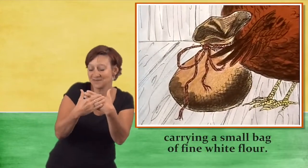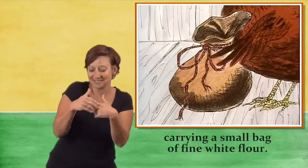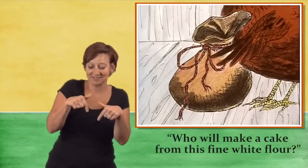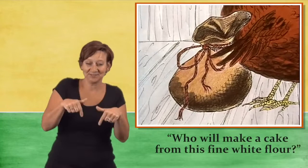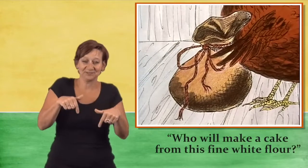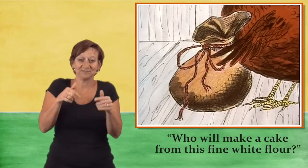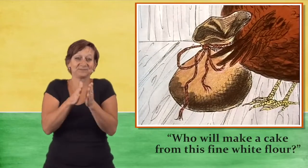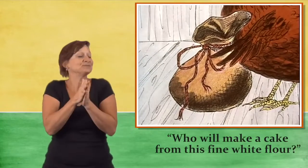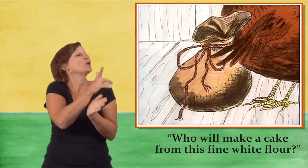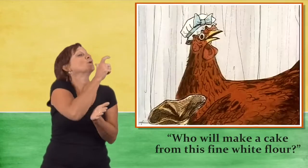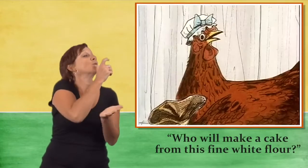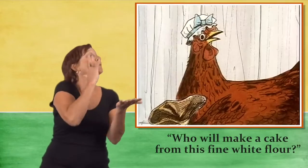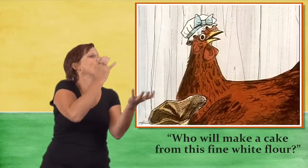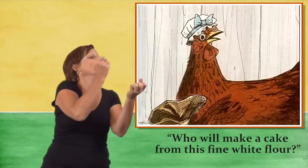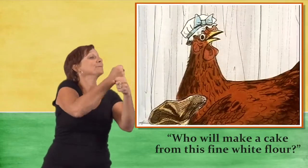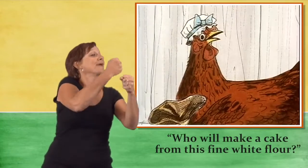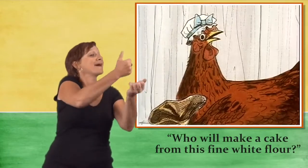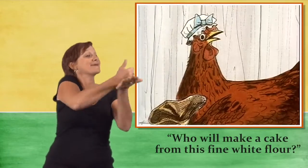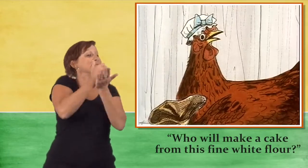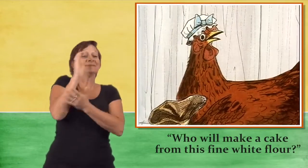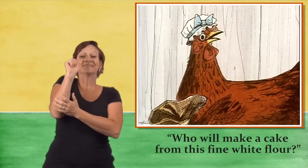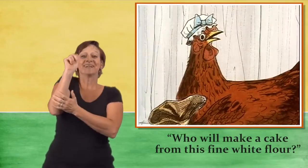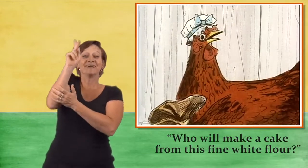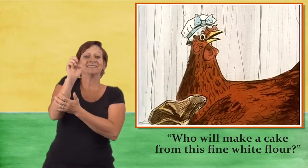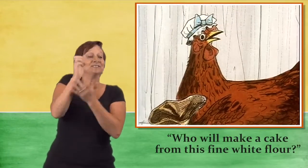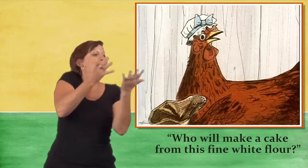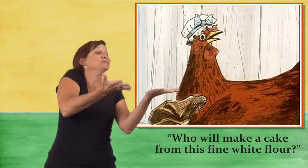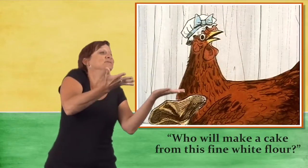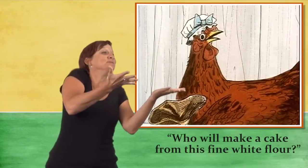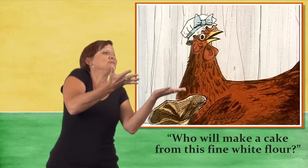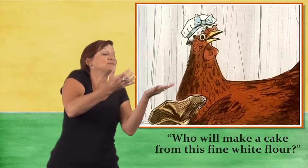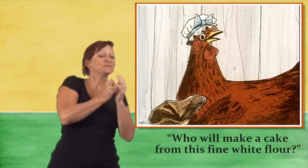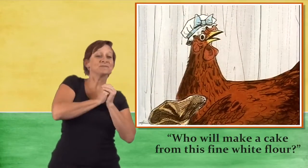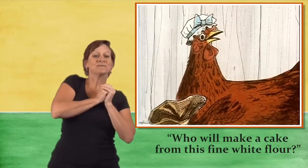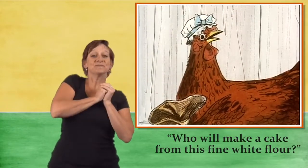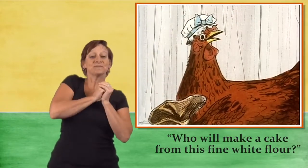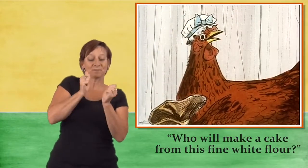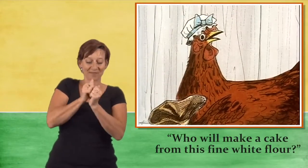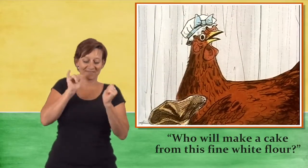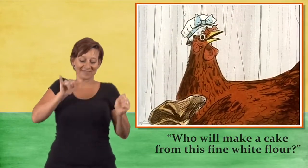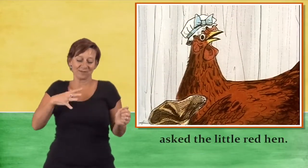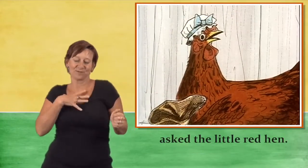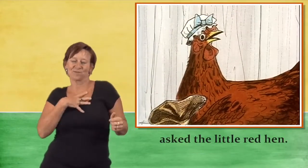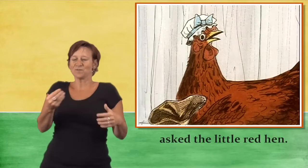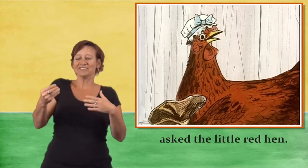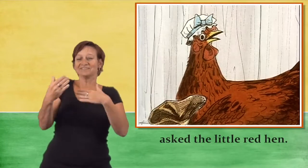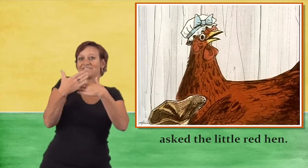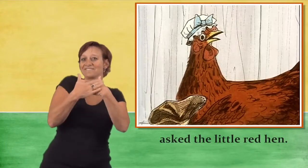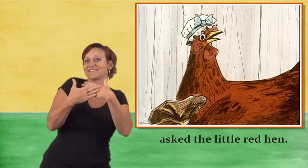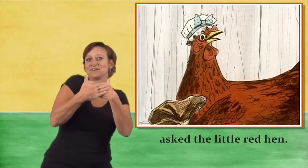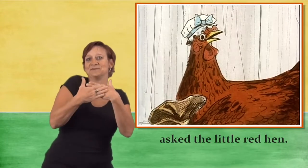Who will make a cake from this fine white flour, asked the little red hen.